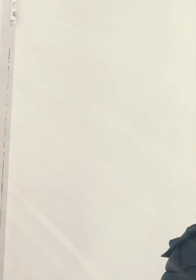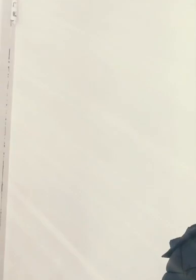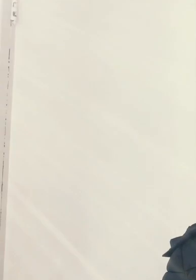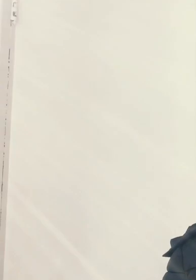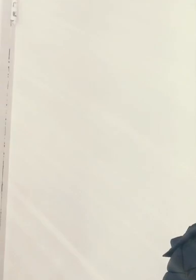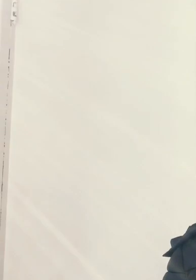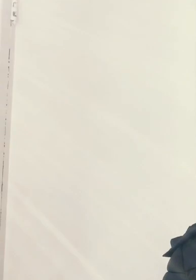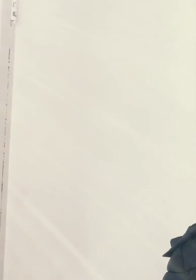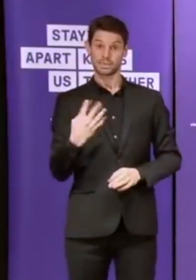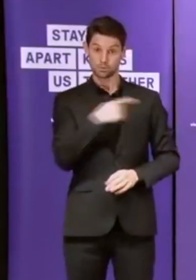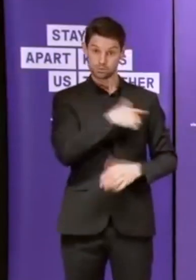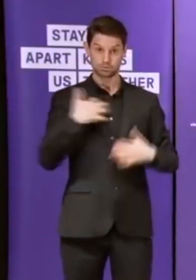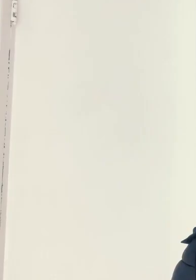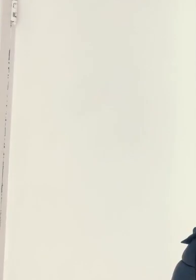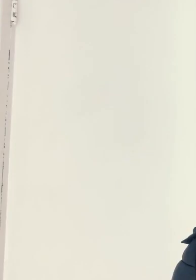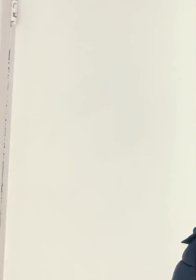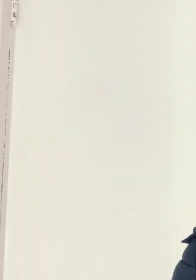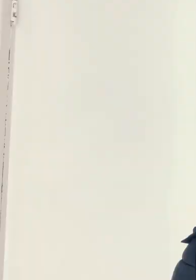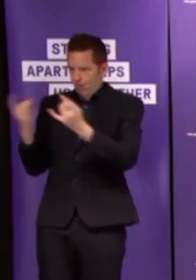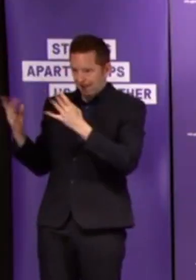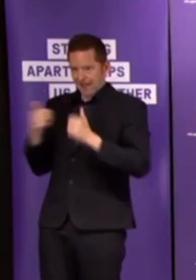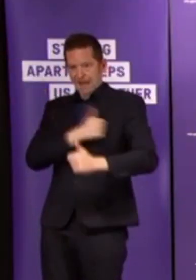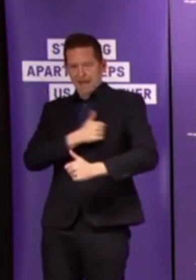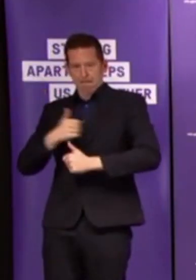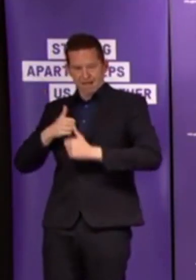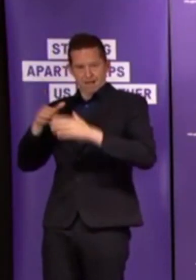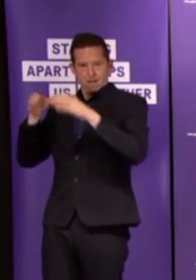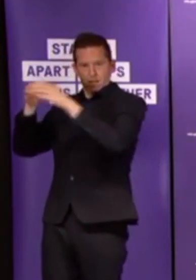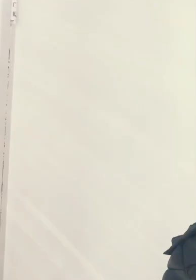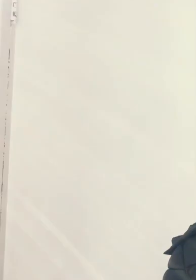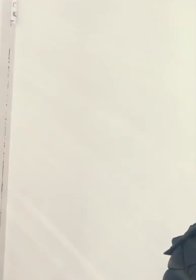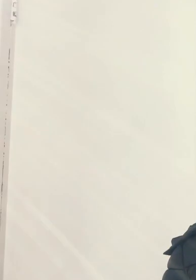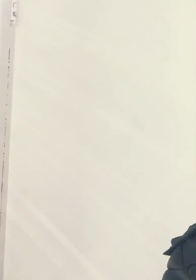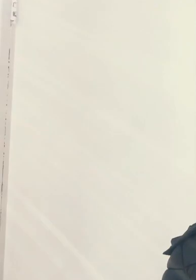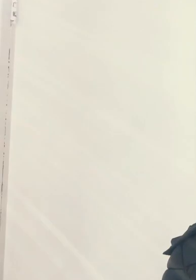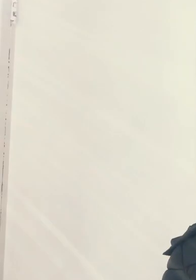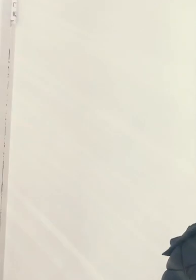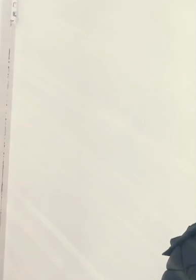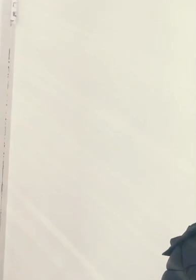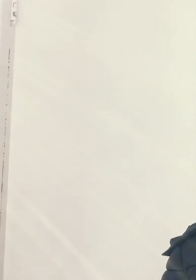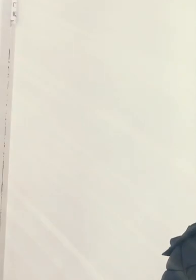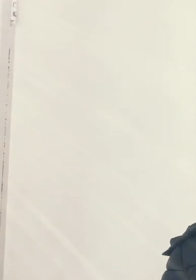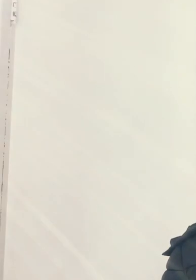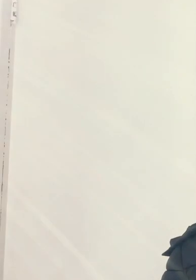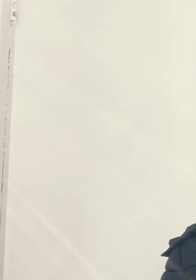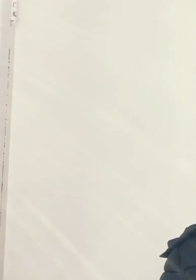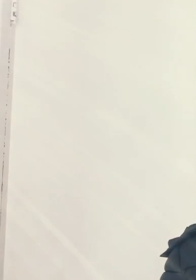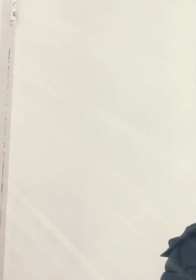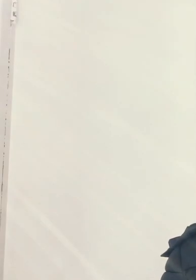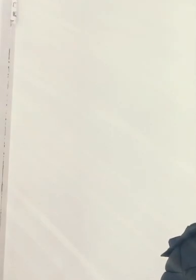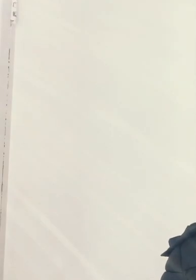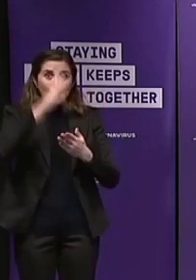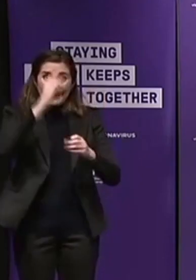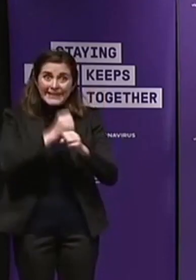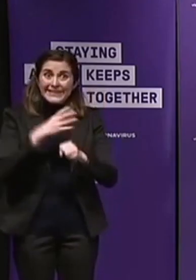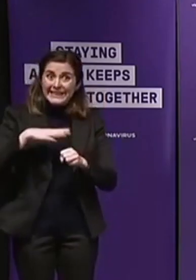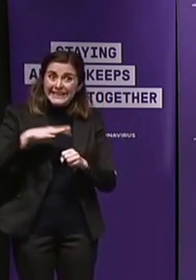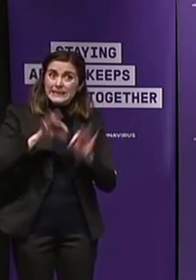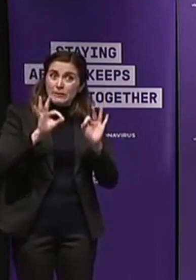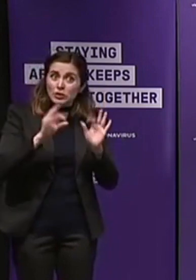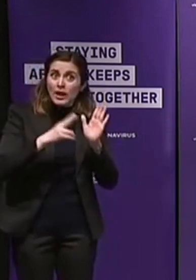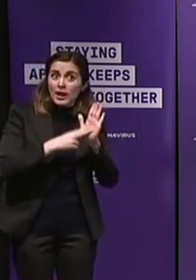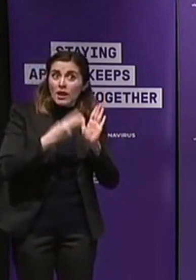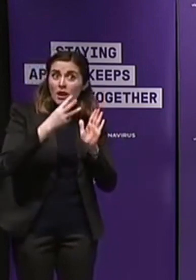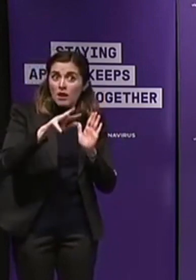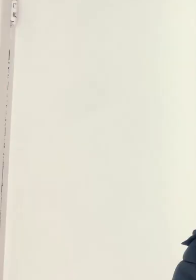can't. Can you call a day of the week? Yes. And who answers? No one's ever questioned that. Wait, so do different days of the week have different voices? I would just say